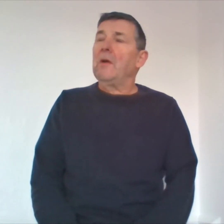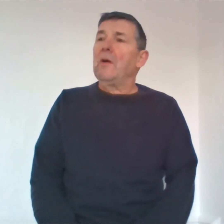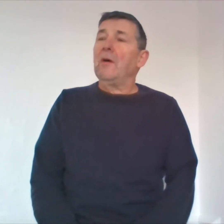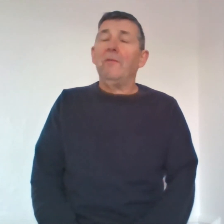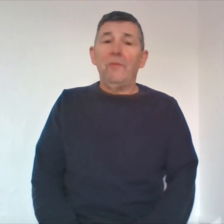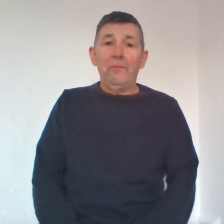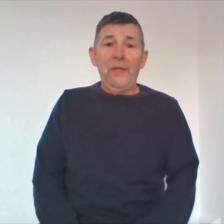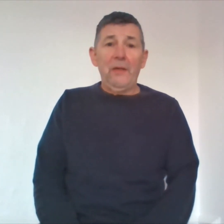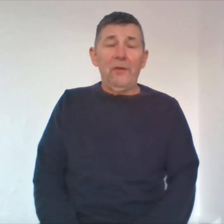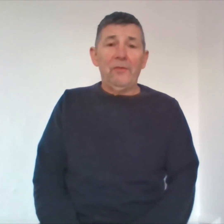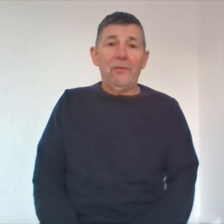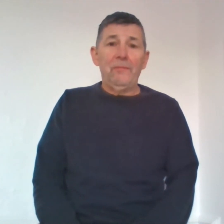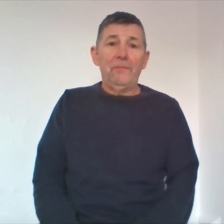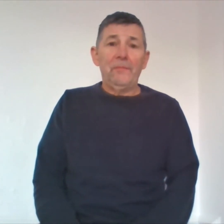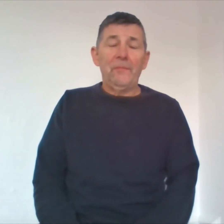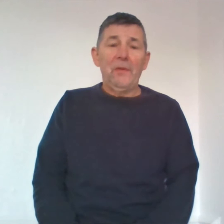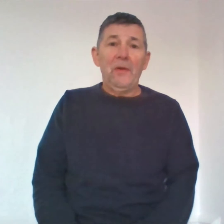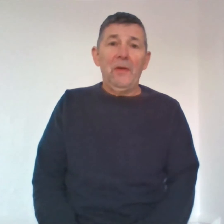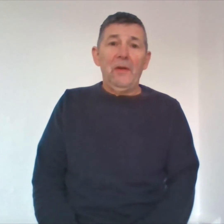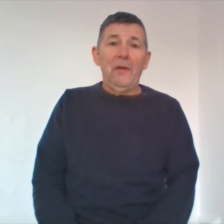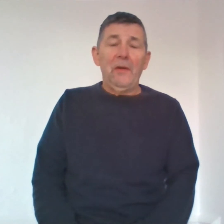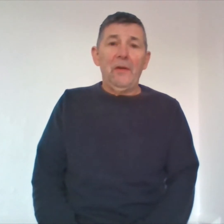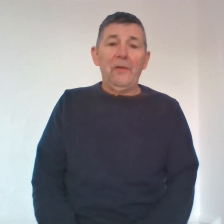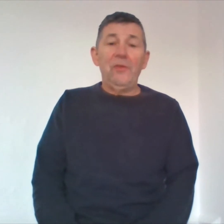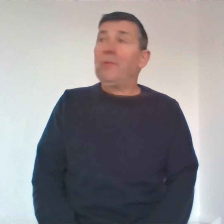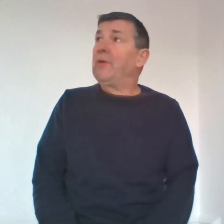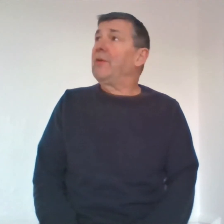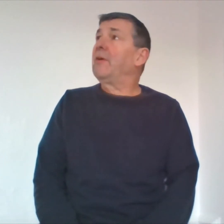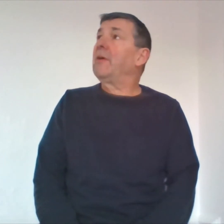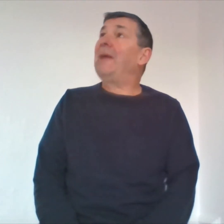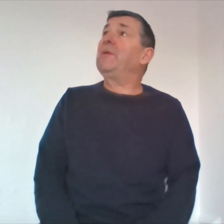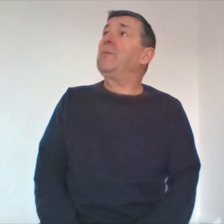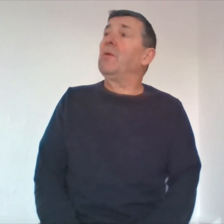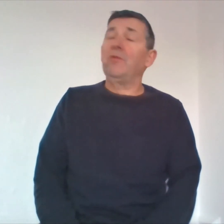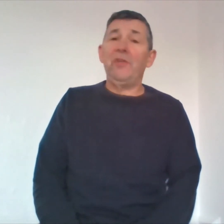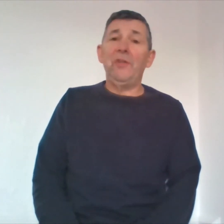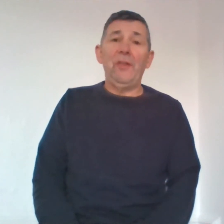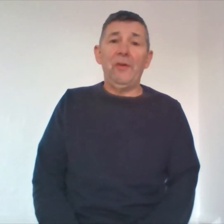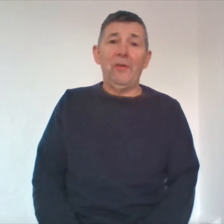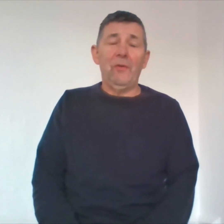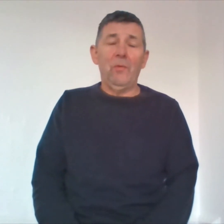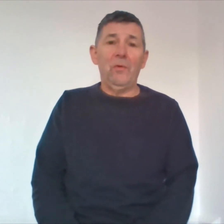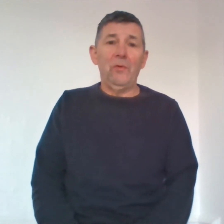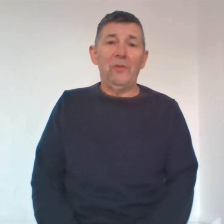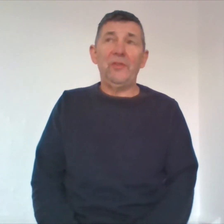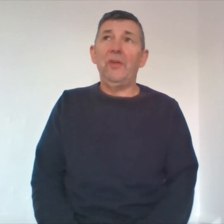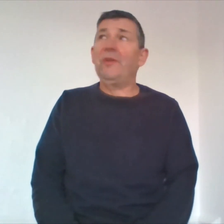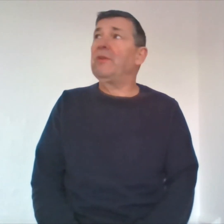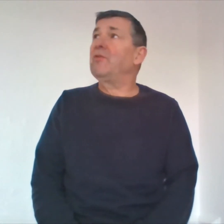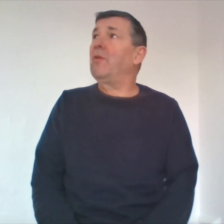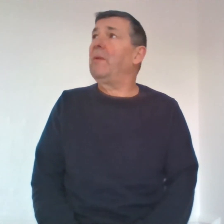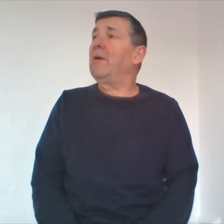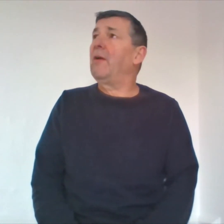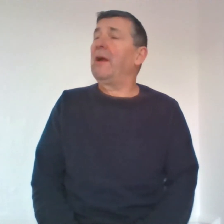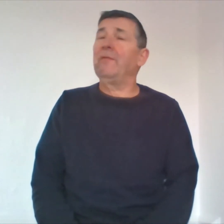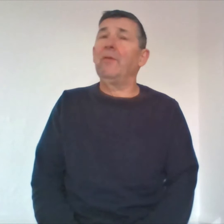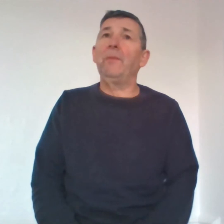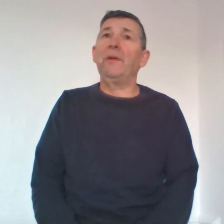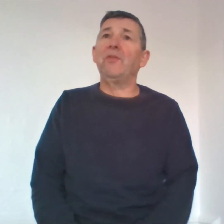of being in us and she put it on her empty wall she had nothing on her wall she had nothing to show about her life no pictures